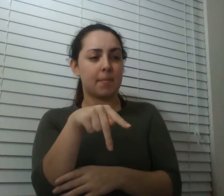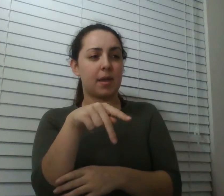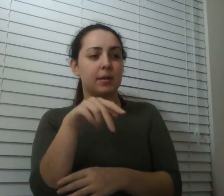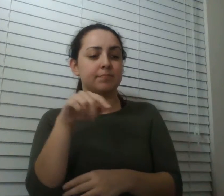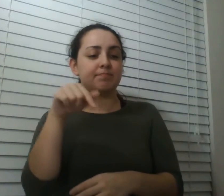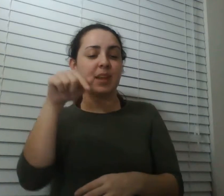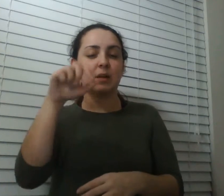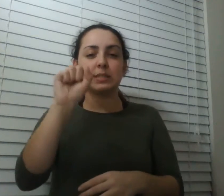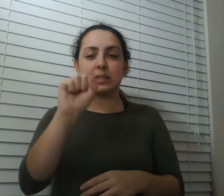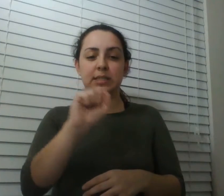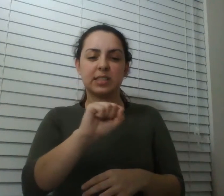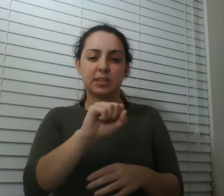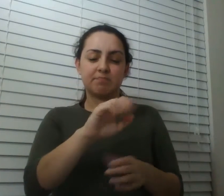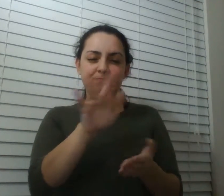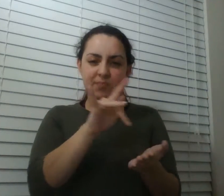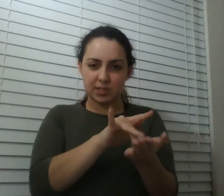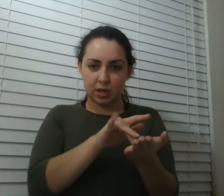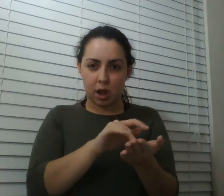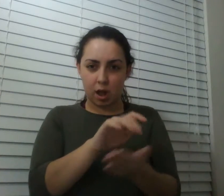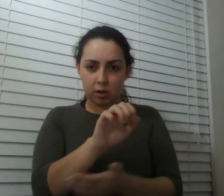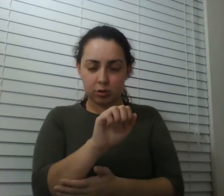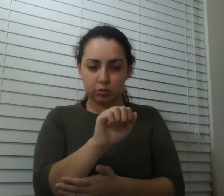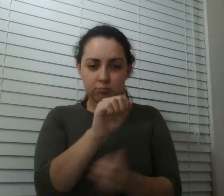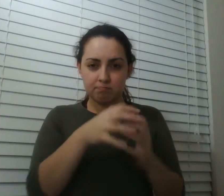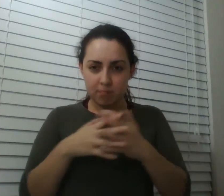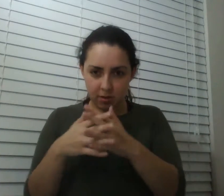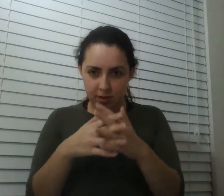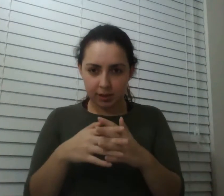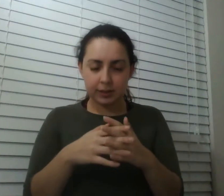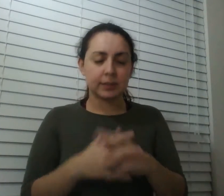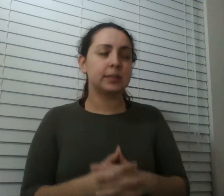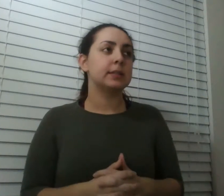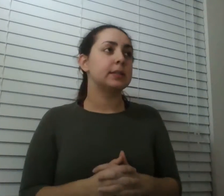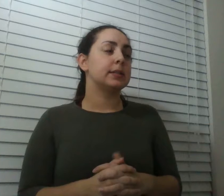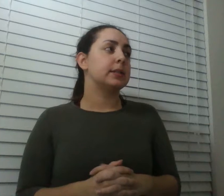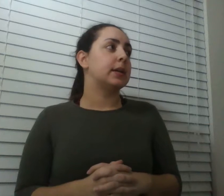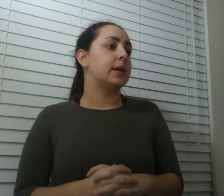that they make with their nests they have this big carton nest carton beak kind of paper kind of goes